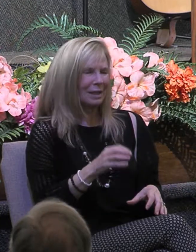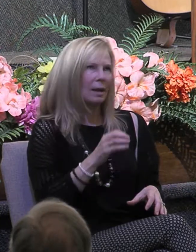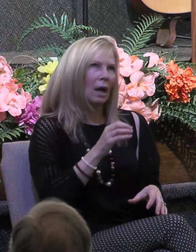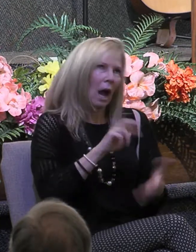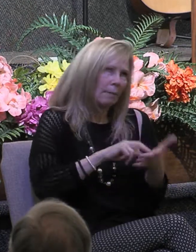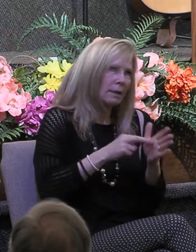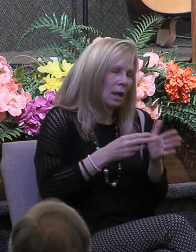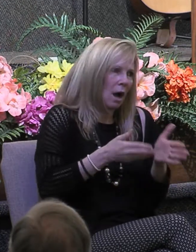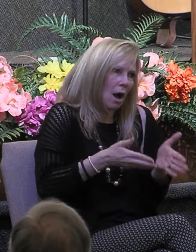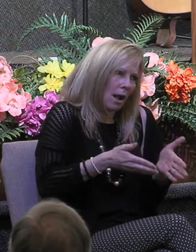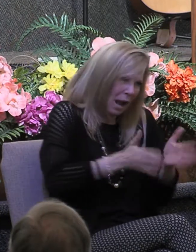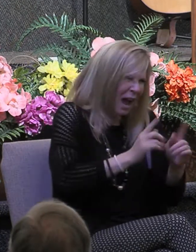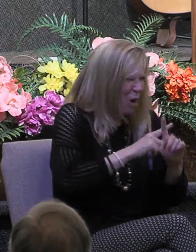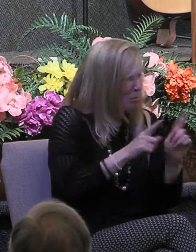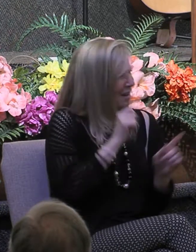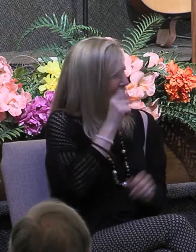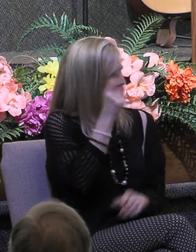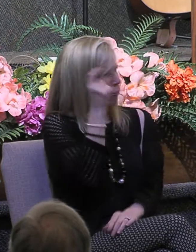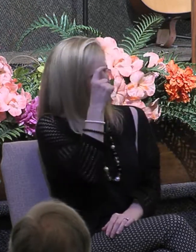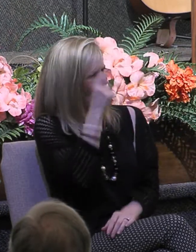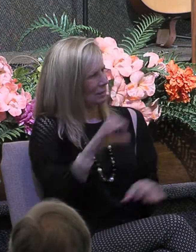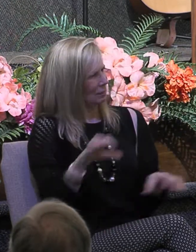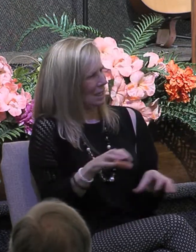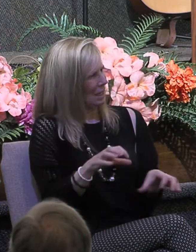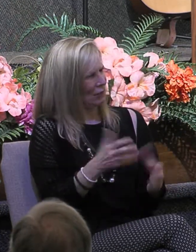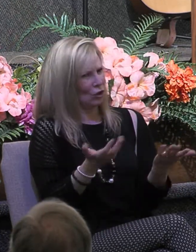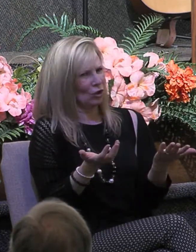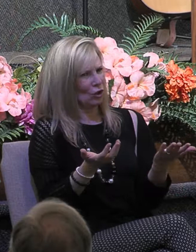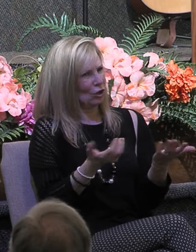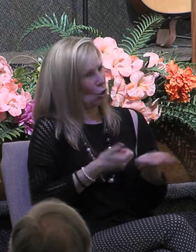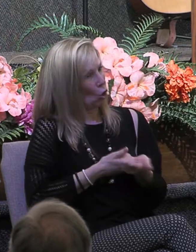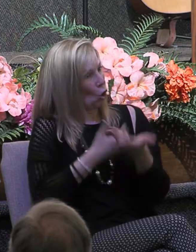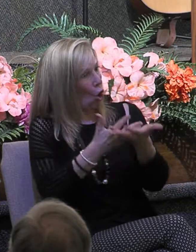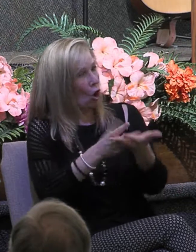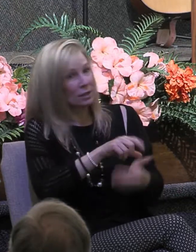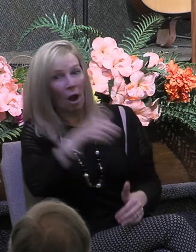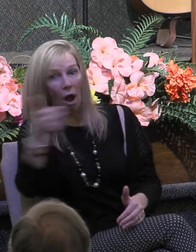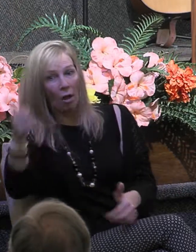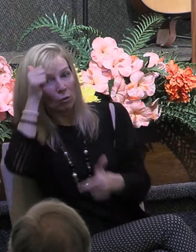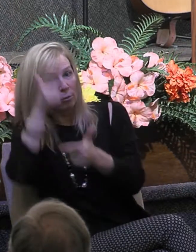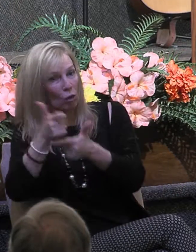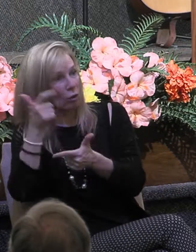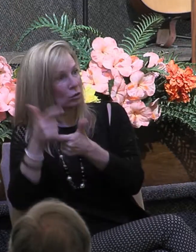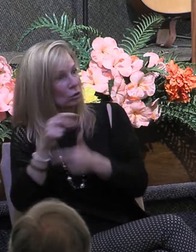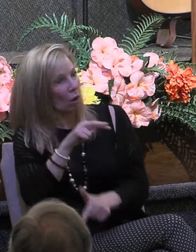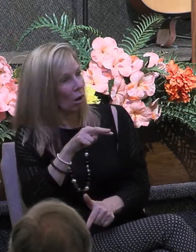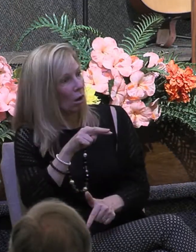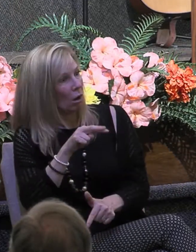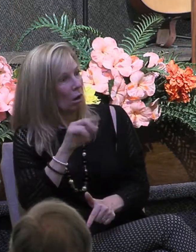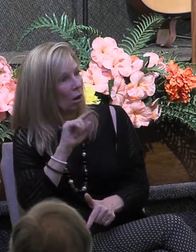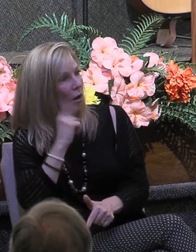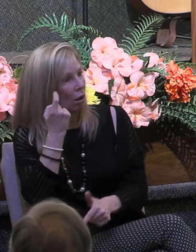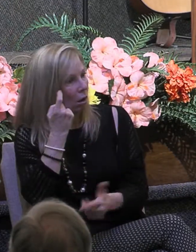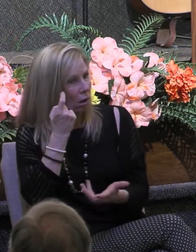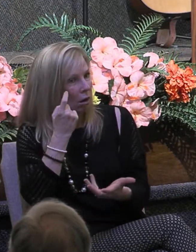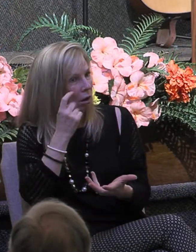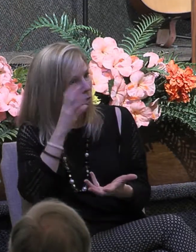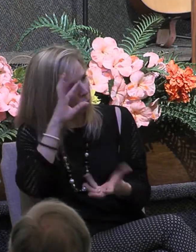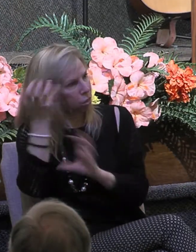but not wise because they were causing their brethren to stumble spiritually by violating their conscience if they